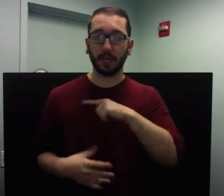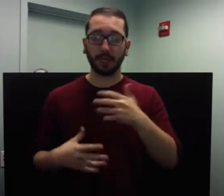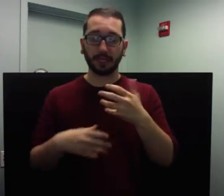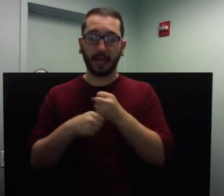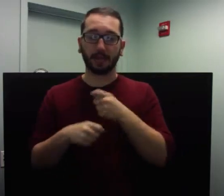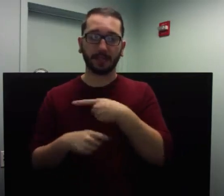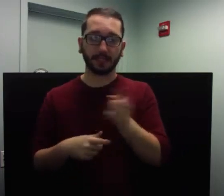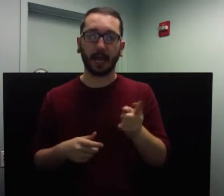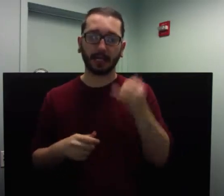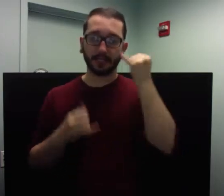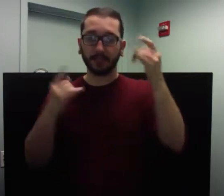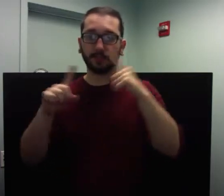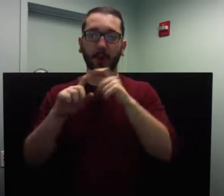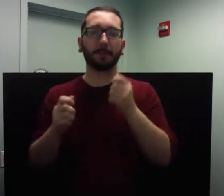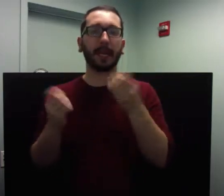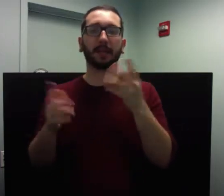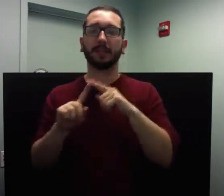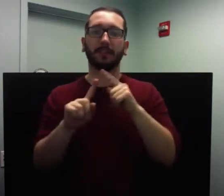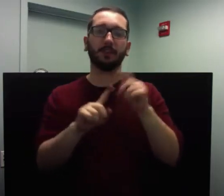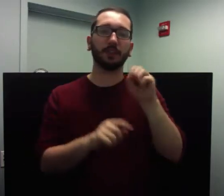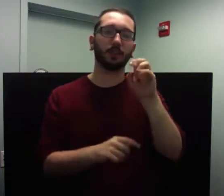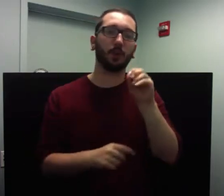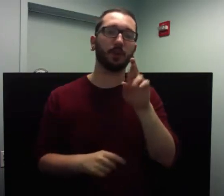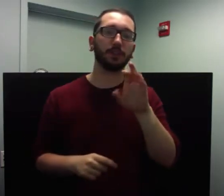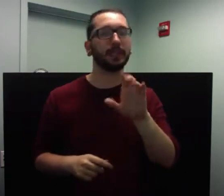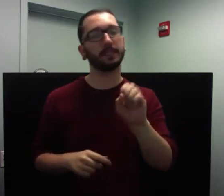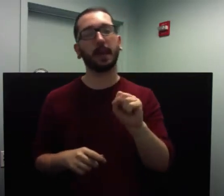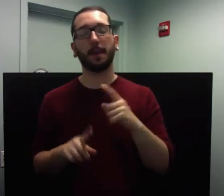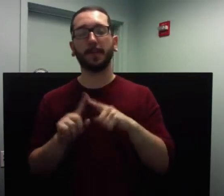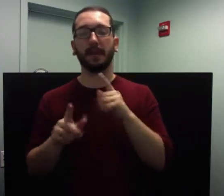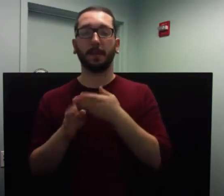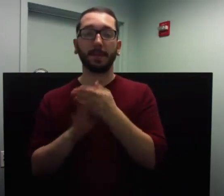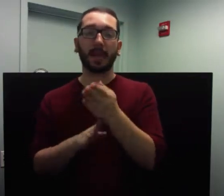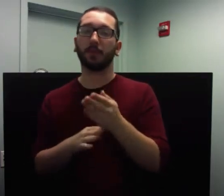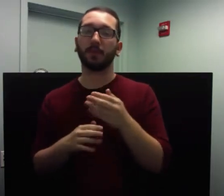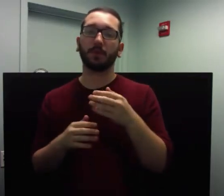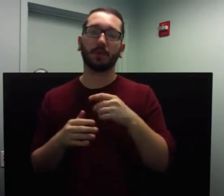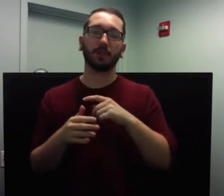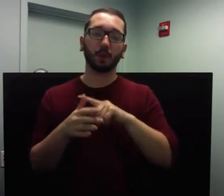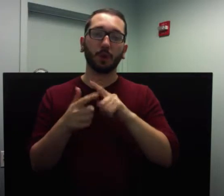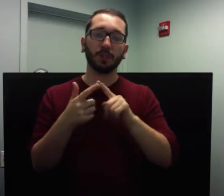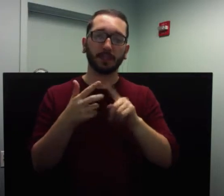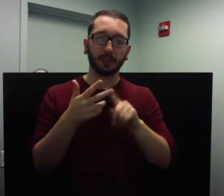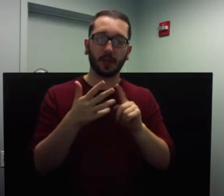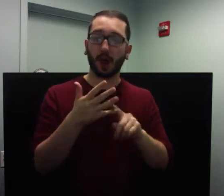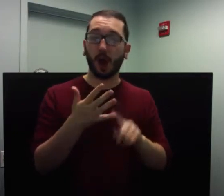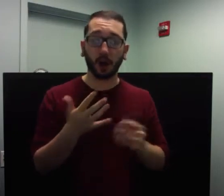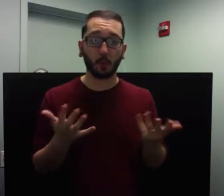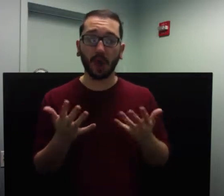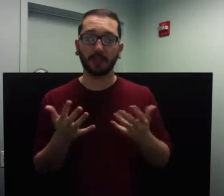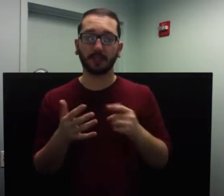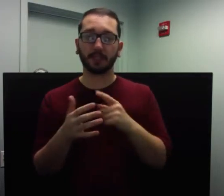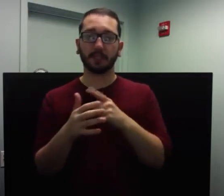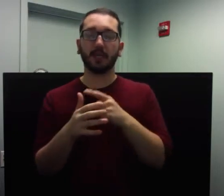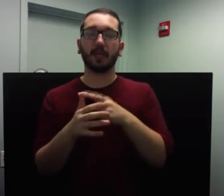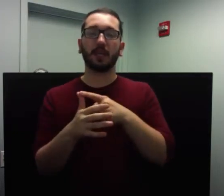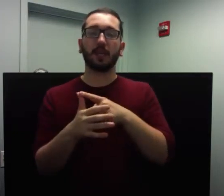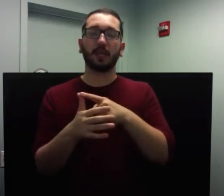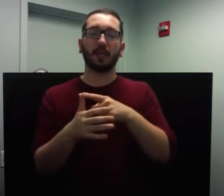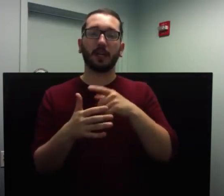However, the main resources used to formulate this presentation, which I highly recommend, include an audio program